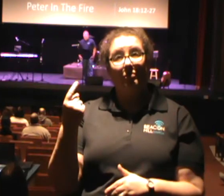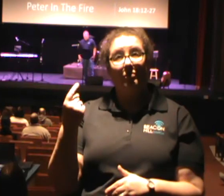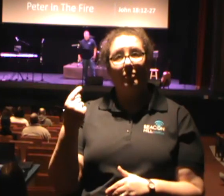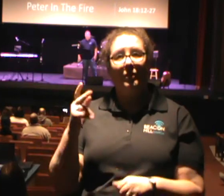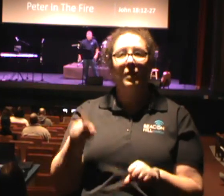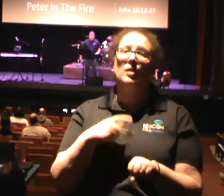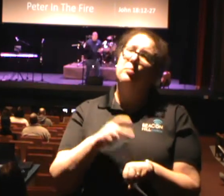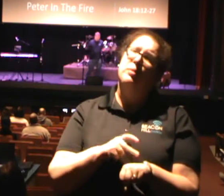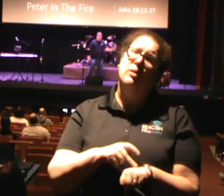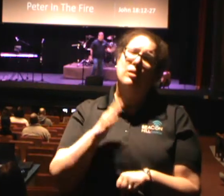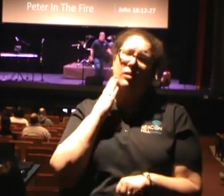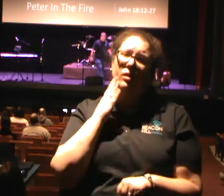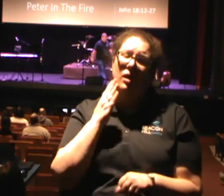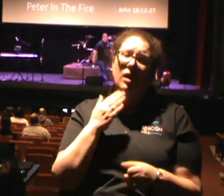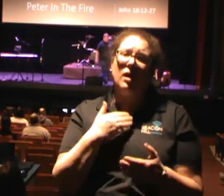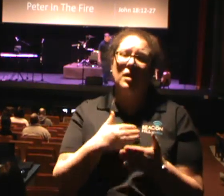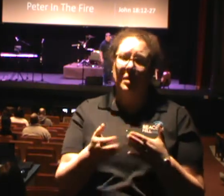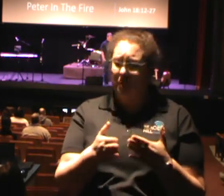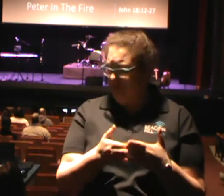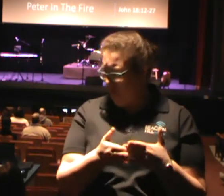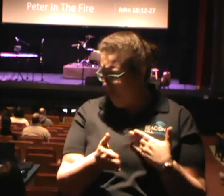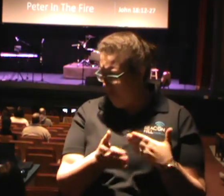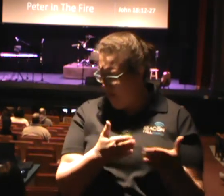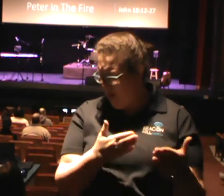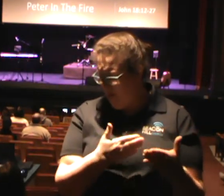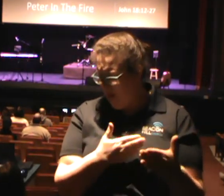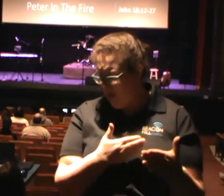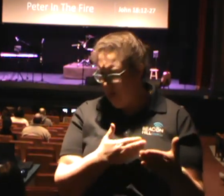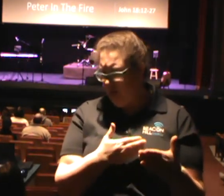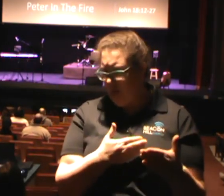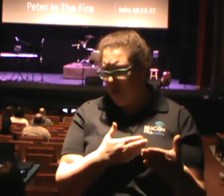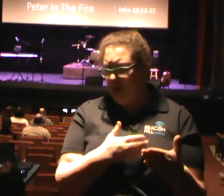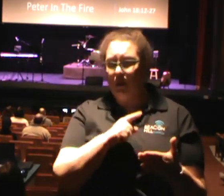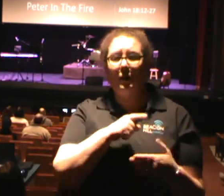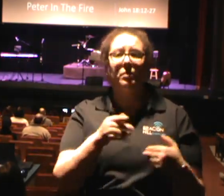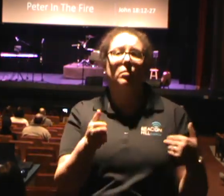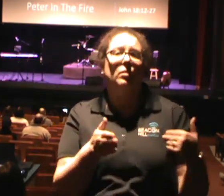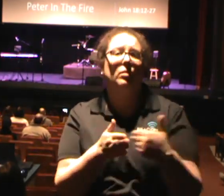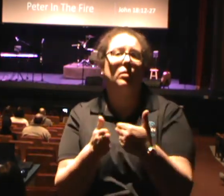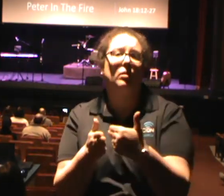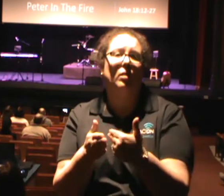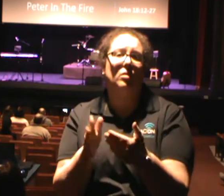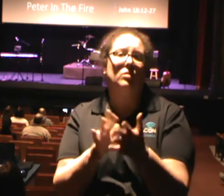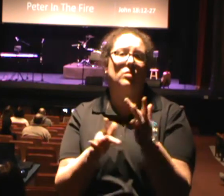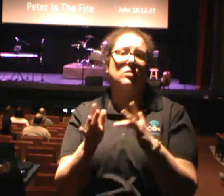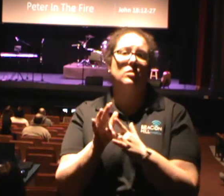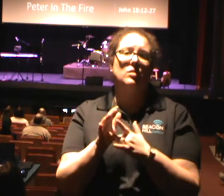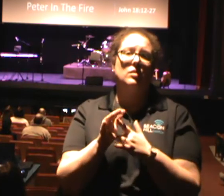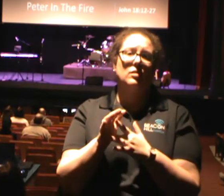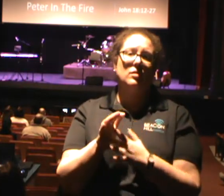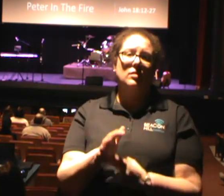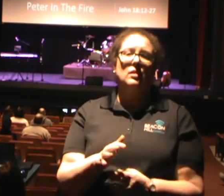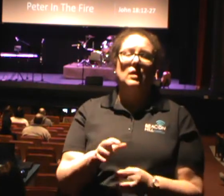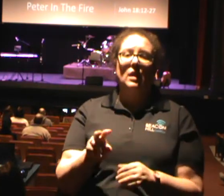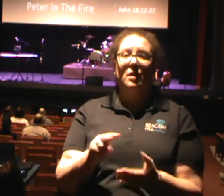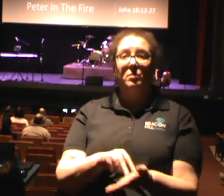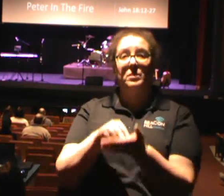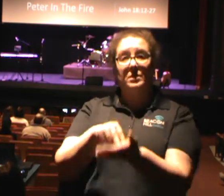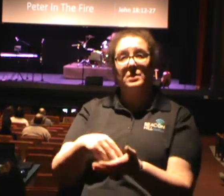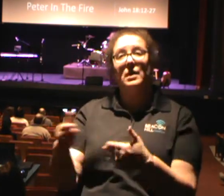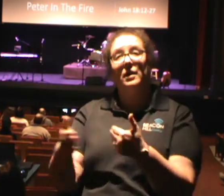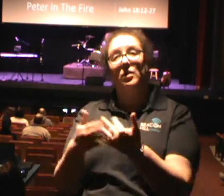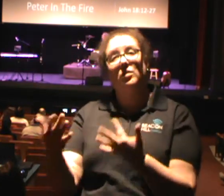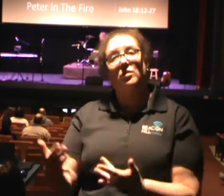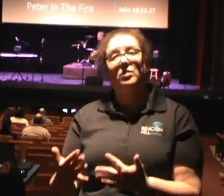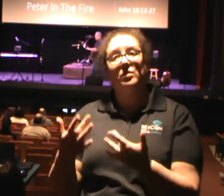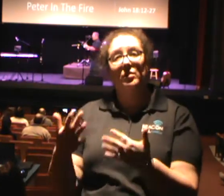thought that he had made it clear. He thought he had got in closer to Jesus. He was standing by the fire. He thought